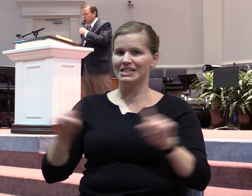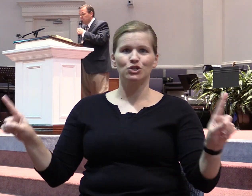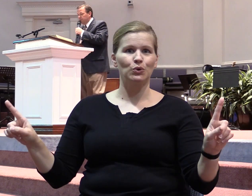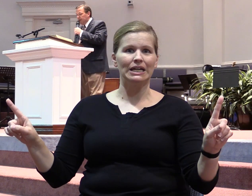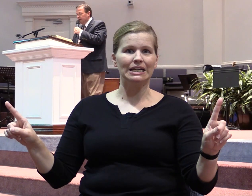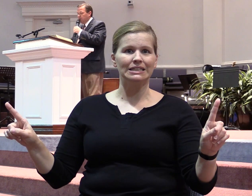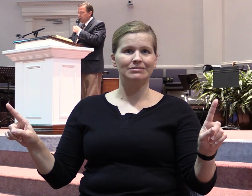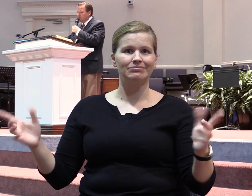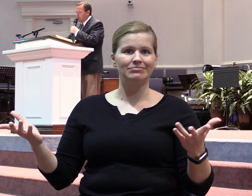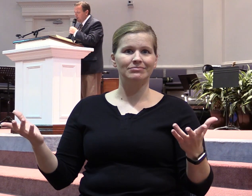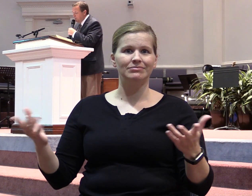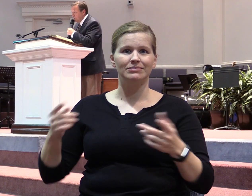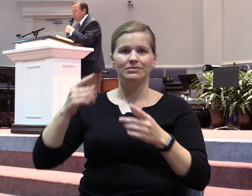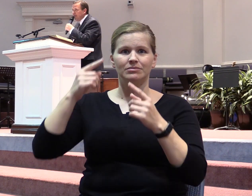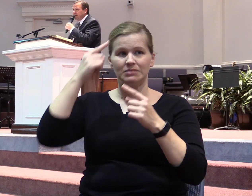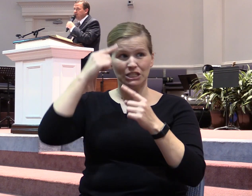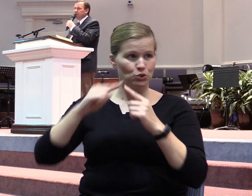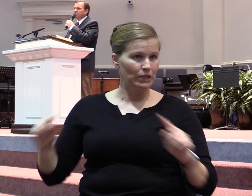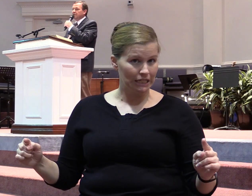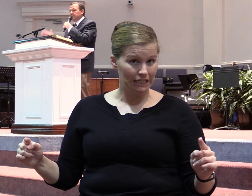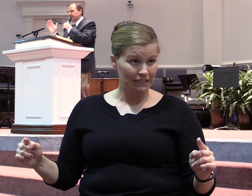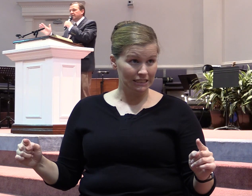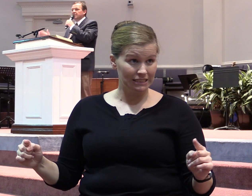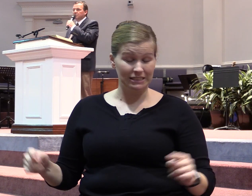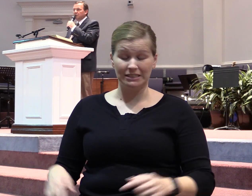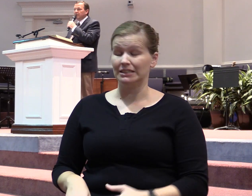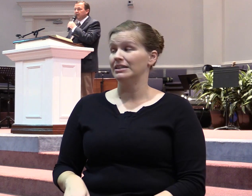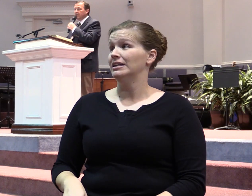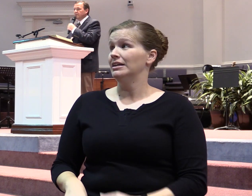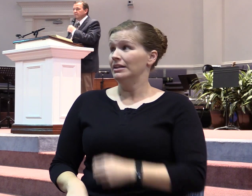were competing with each other in the public meetings about who could speak in tongues more than anybody else.